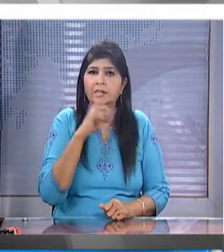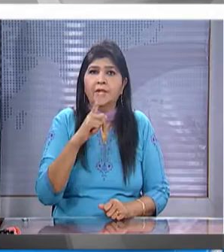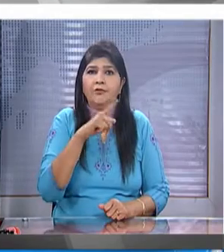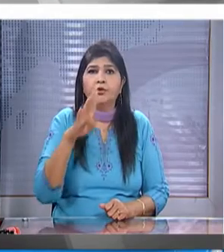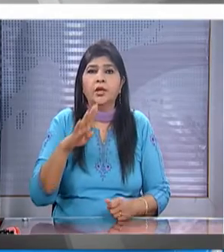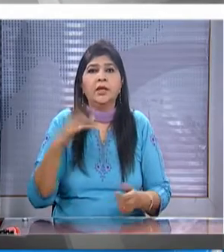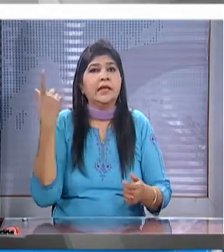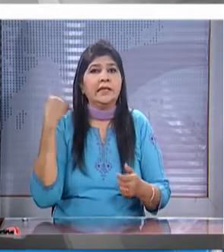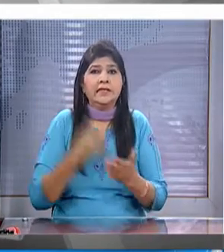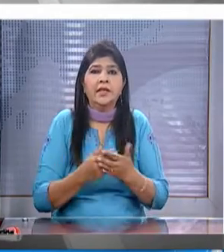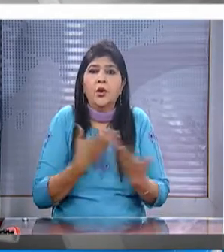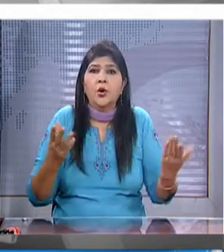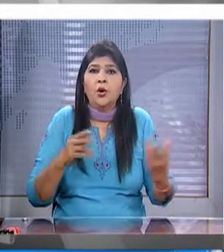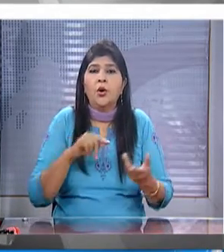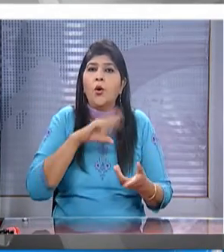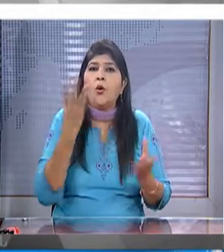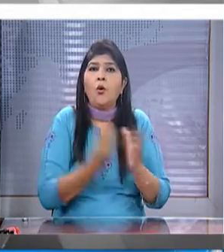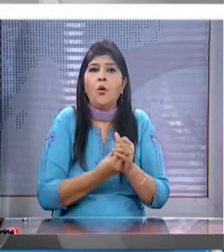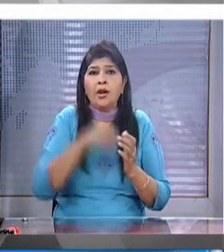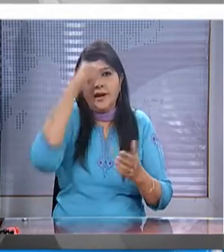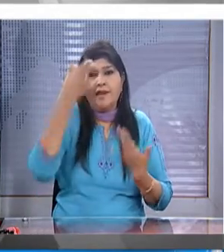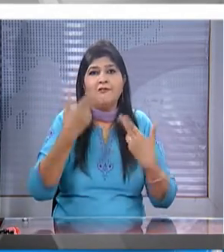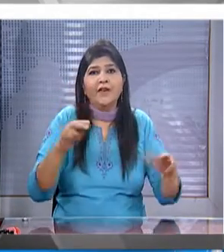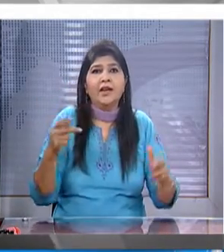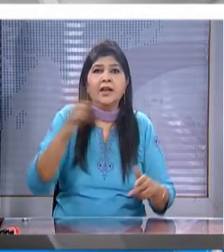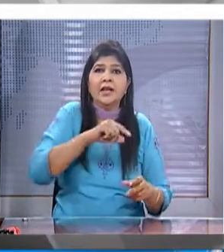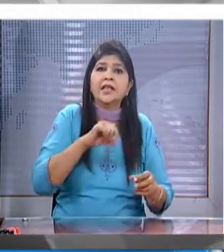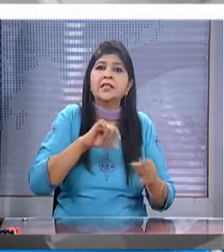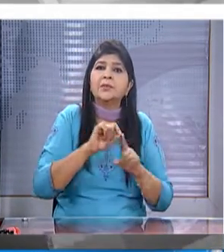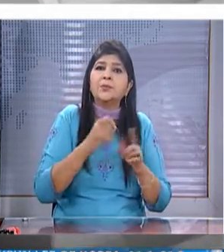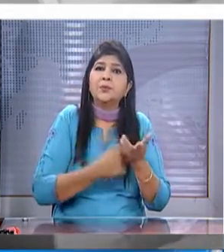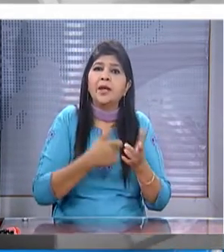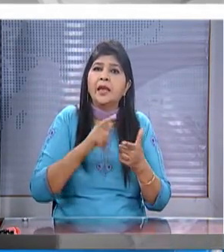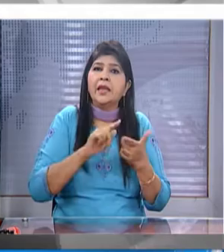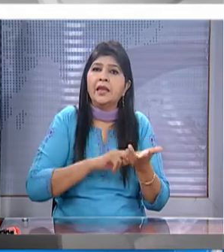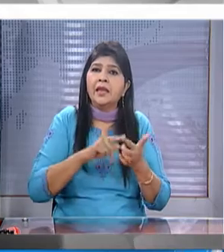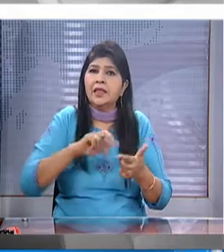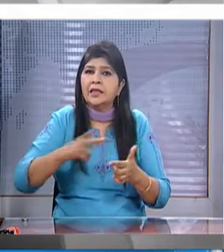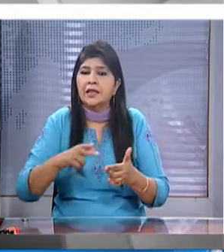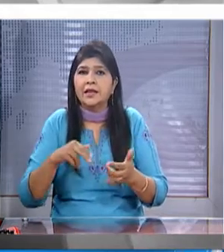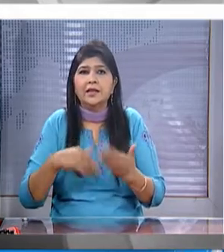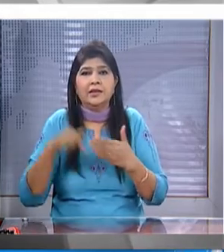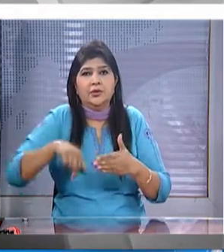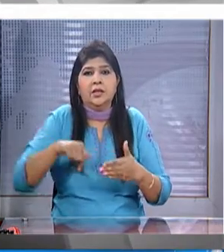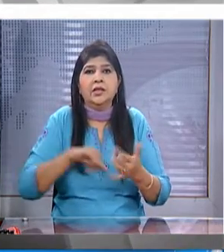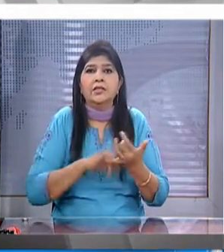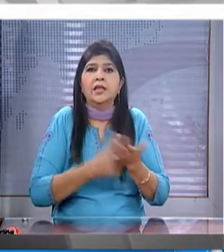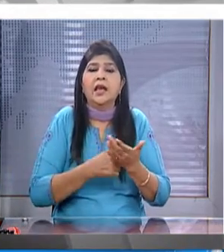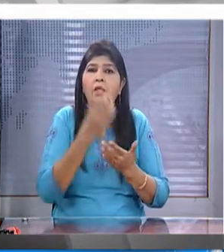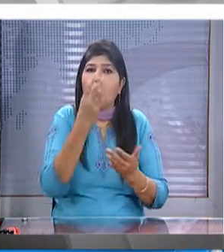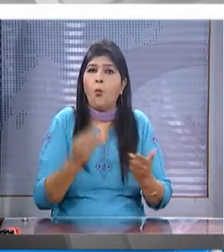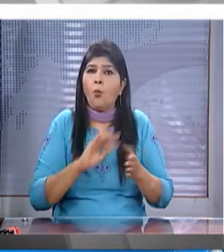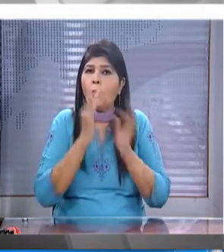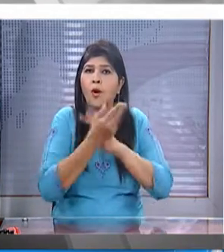to set up an all indian final against bsi praneet on sunday srikant ranked world number 30